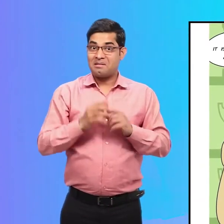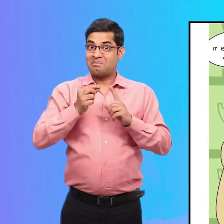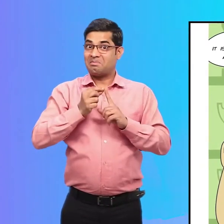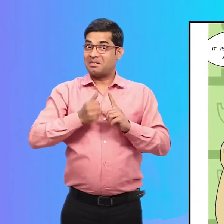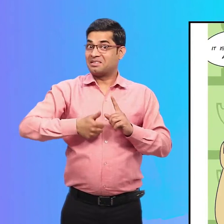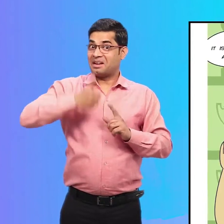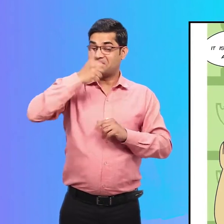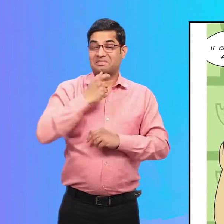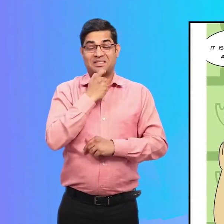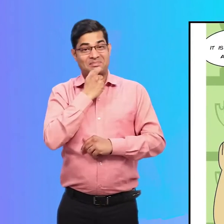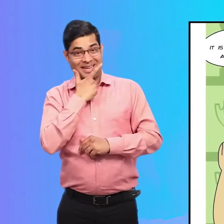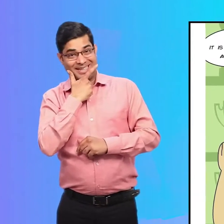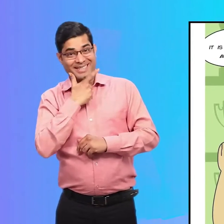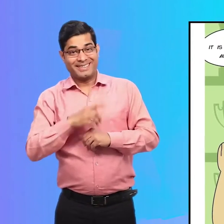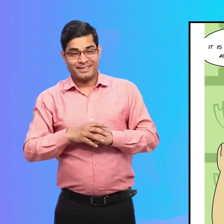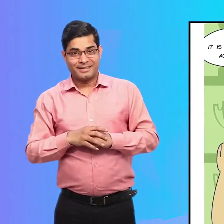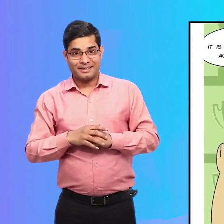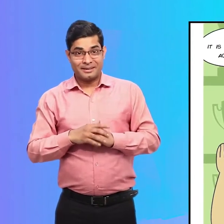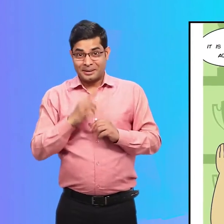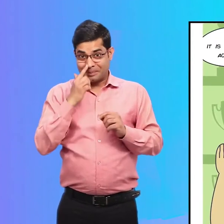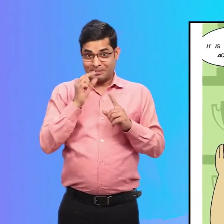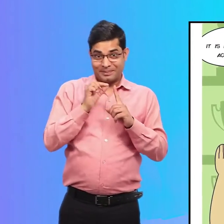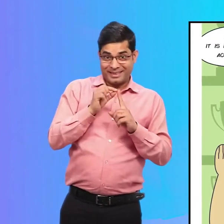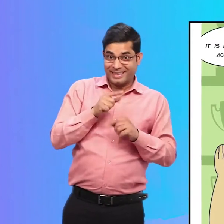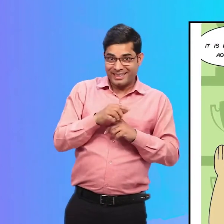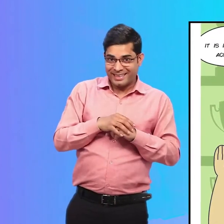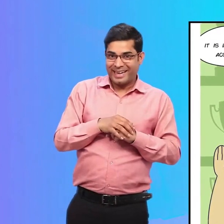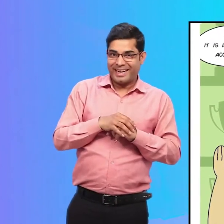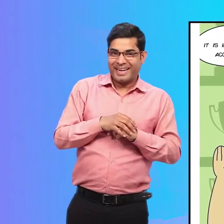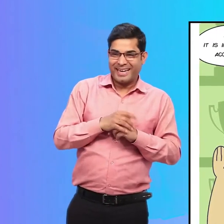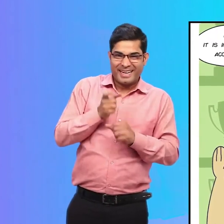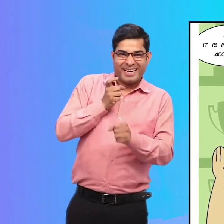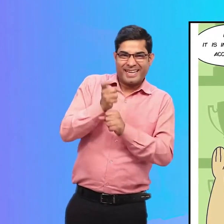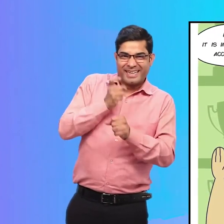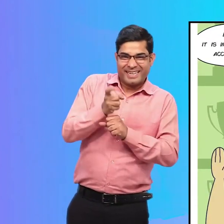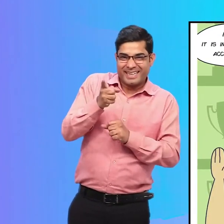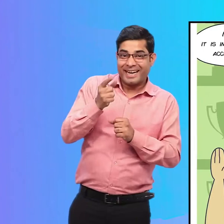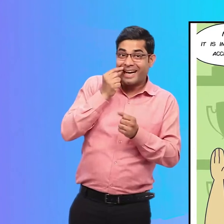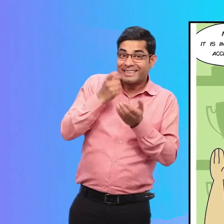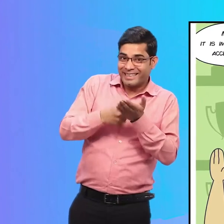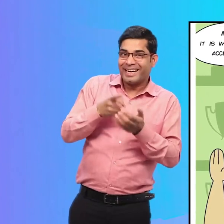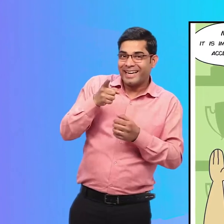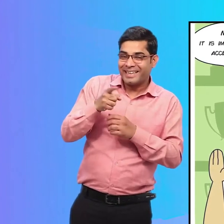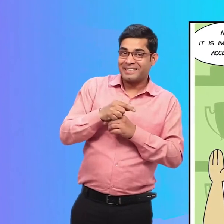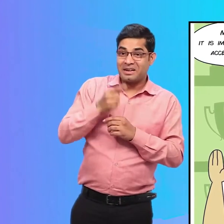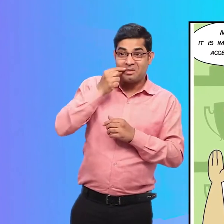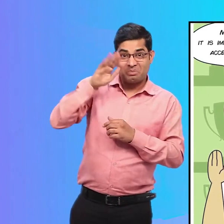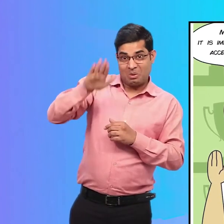Principal ma'am smiles and Tria teasingly says, Oh, smart boy Rohan.